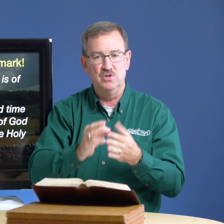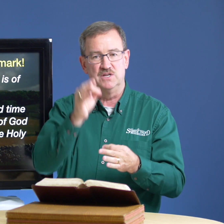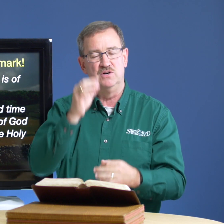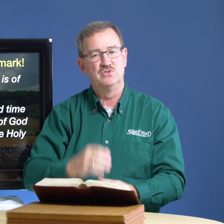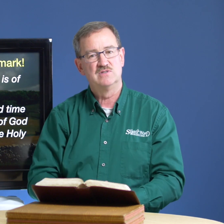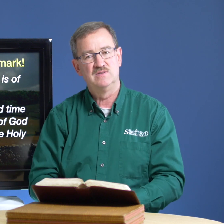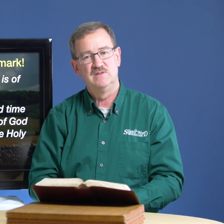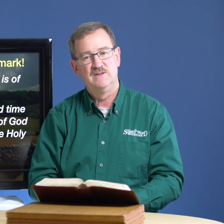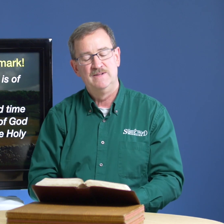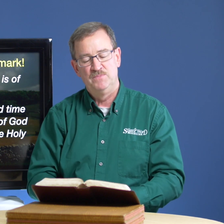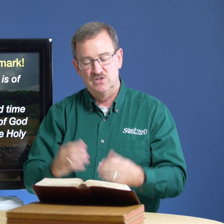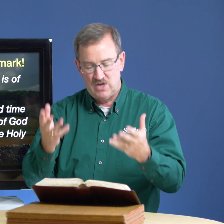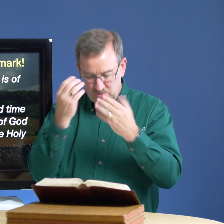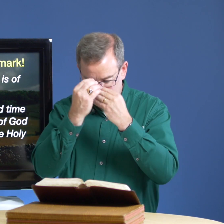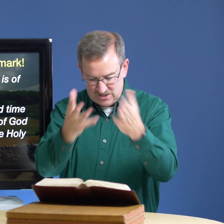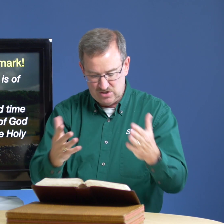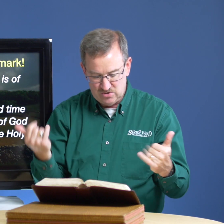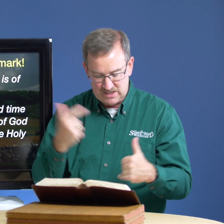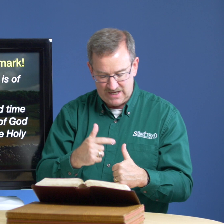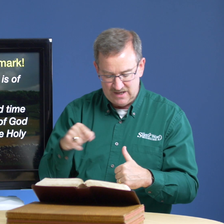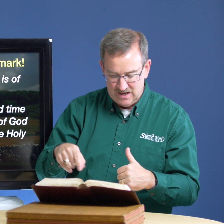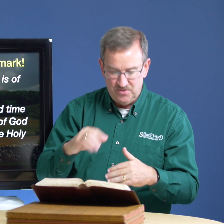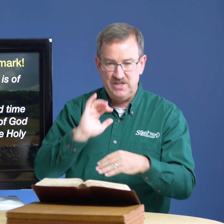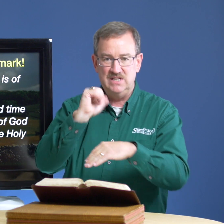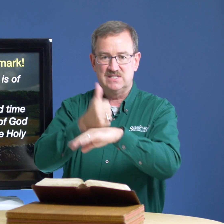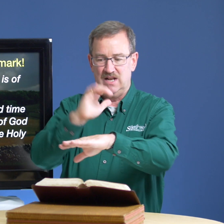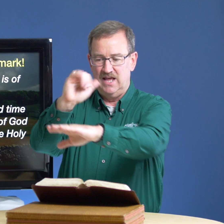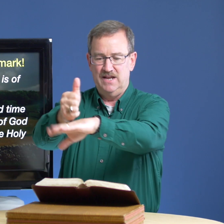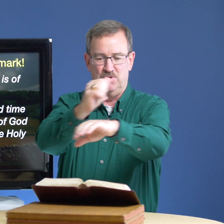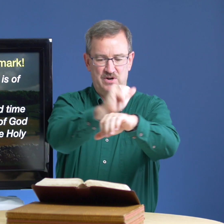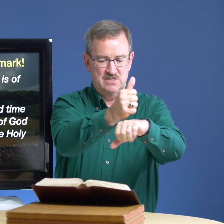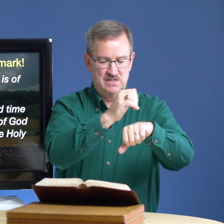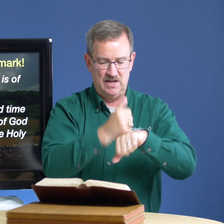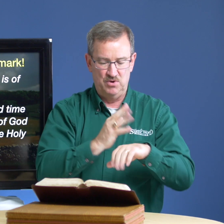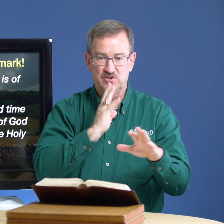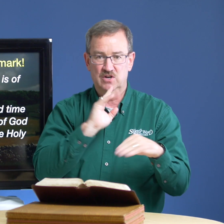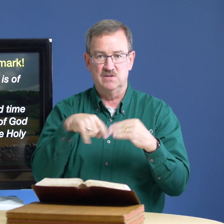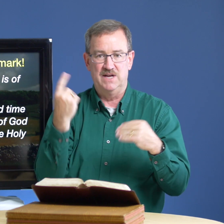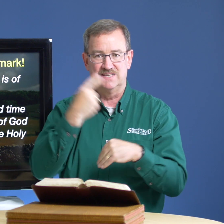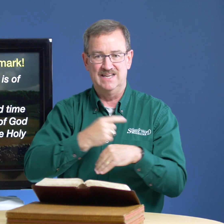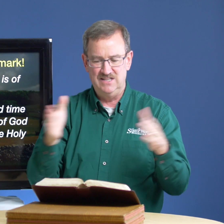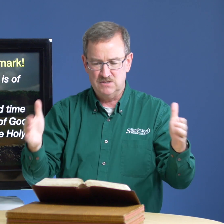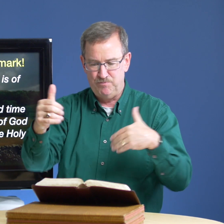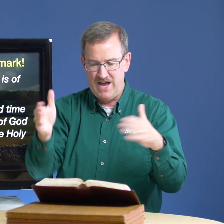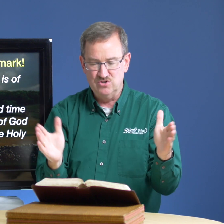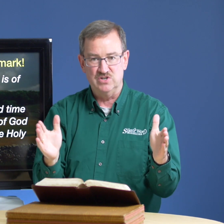holy ghost so i want to let you know today these landmarks that we've talked about today these boundaries